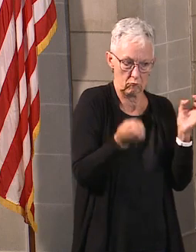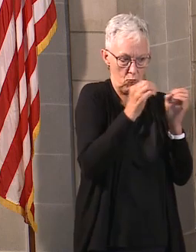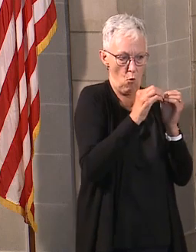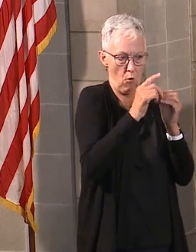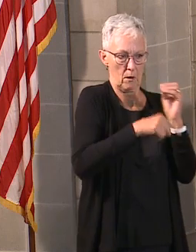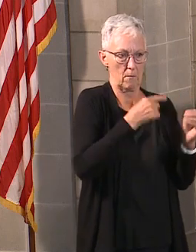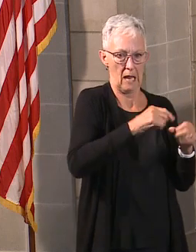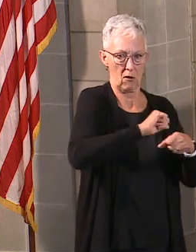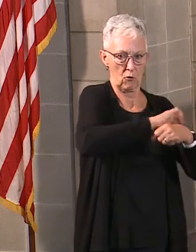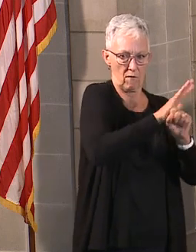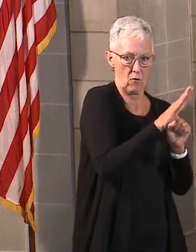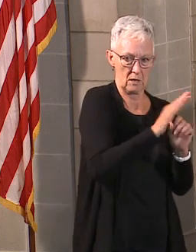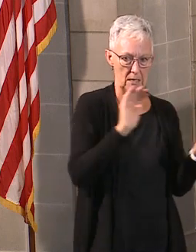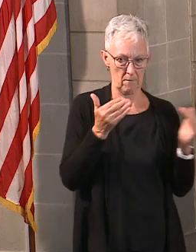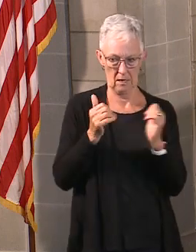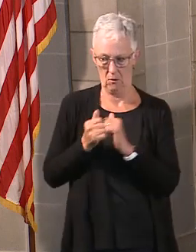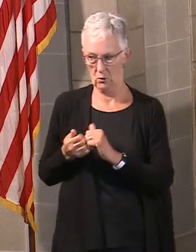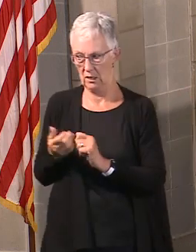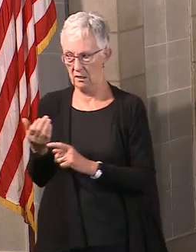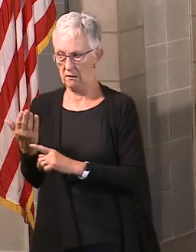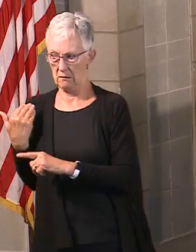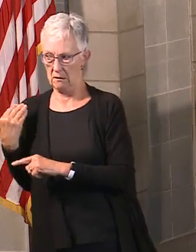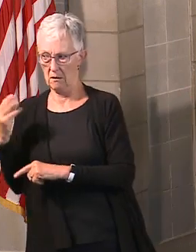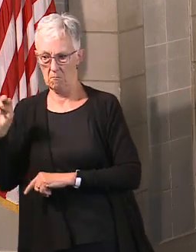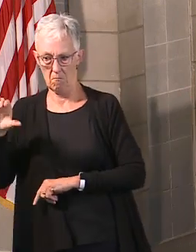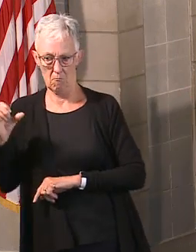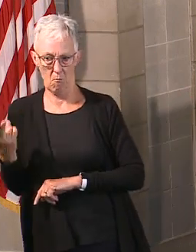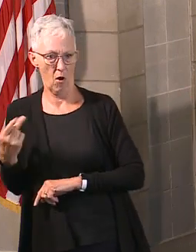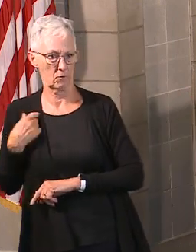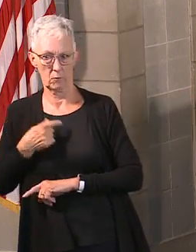in March when we didn't really know a lot about this.